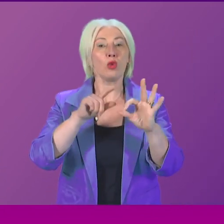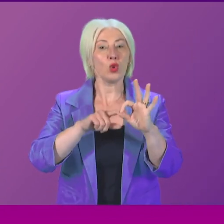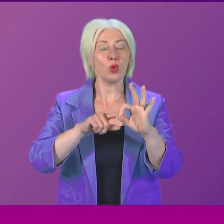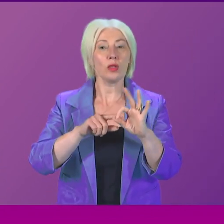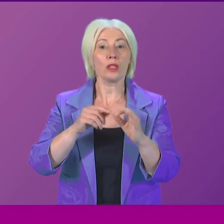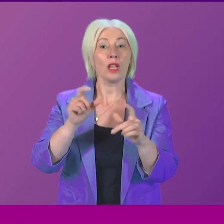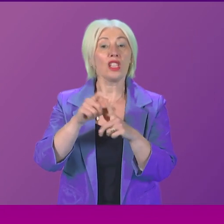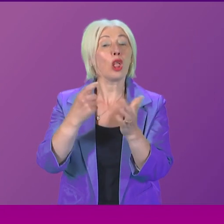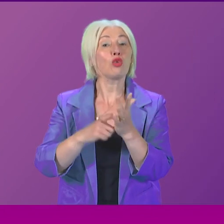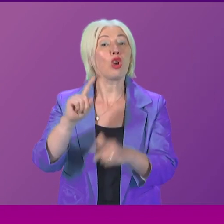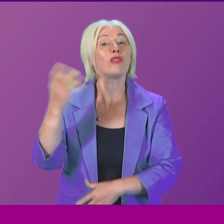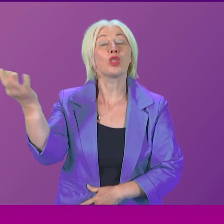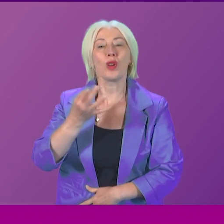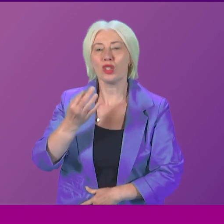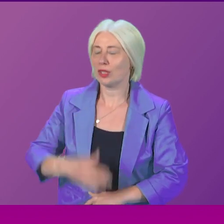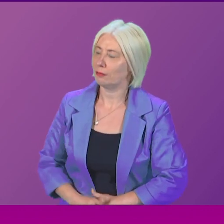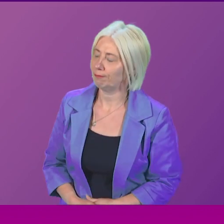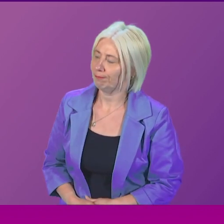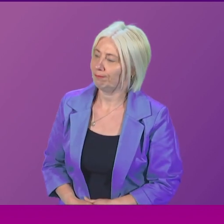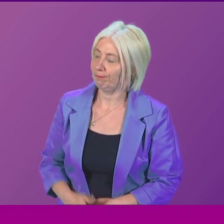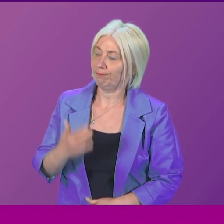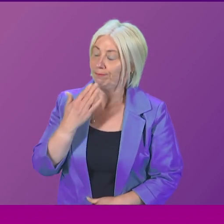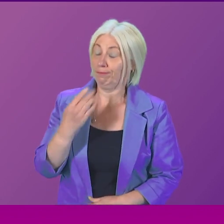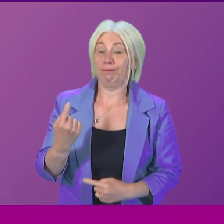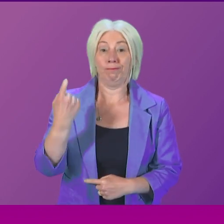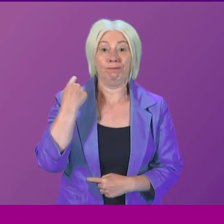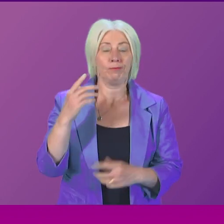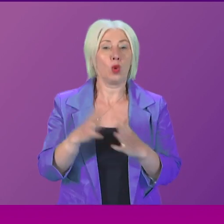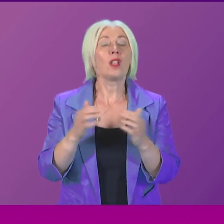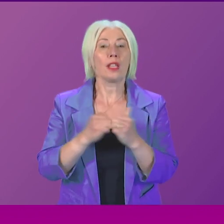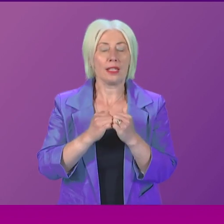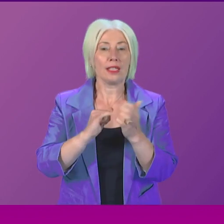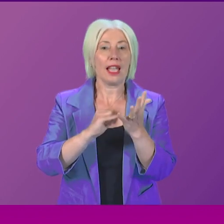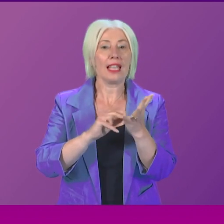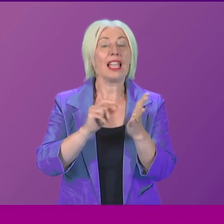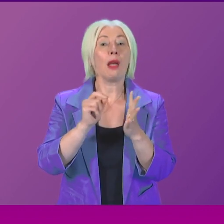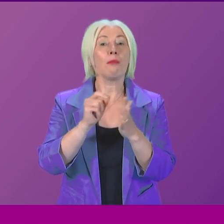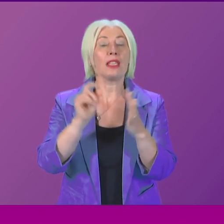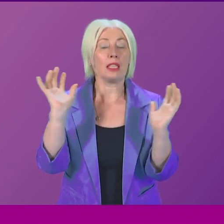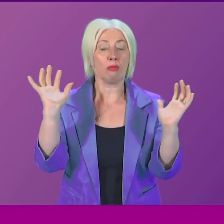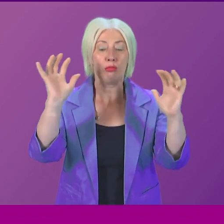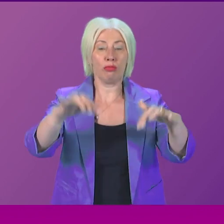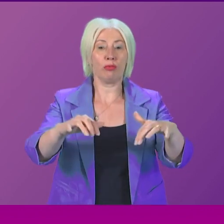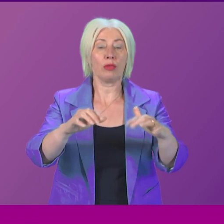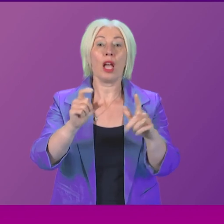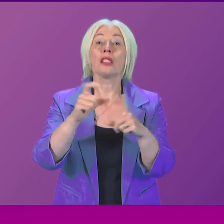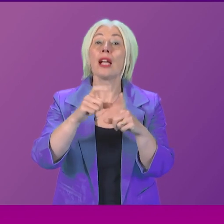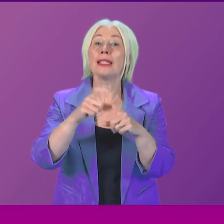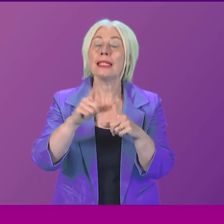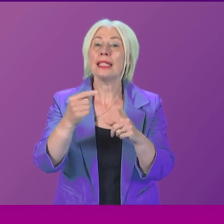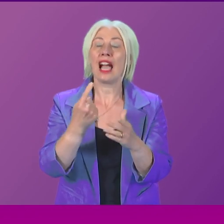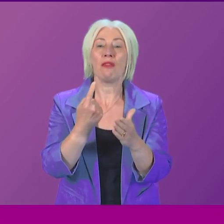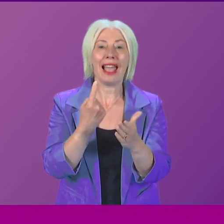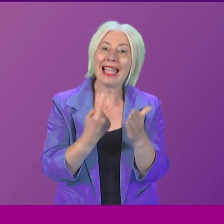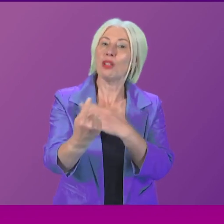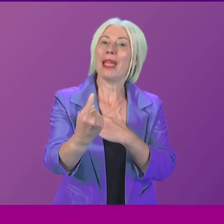call Douglas Ross. Thank you very much, Presiding Officer. At the weekend, SNP members met in Dundee to have an independence